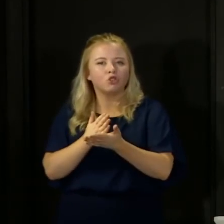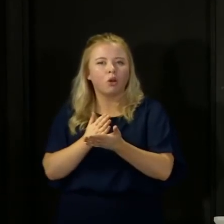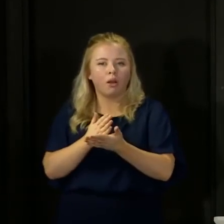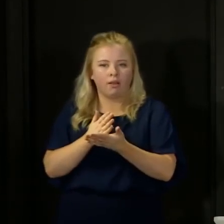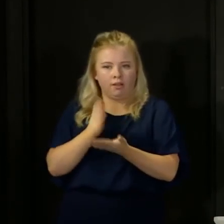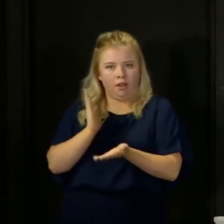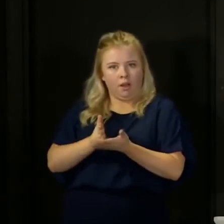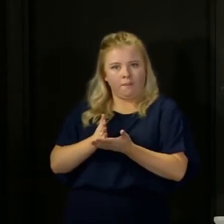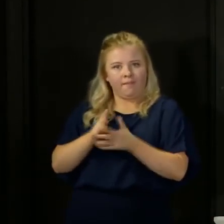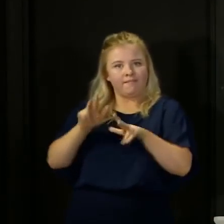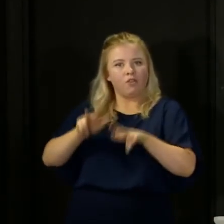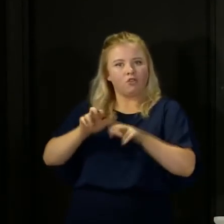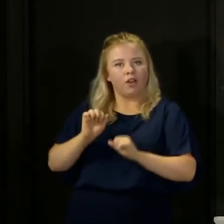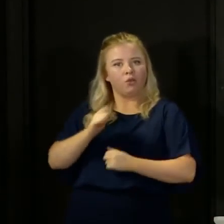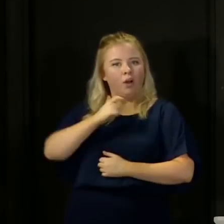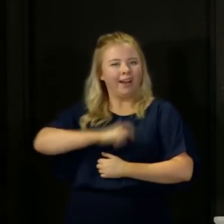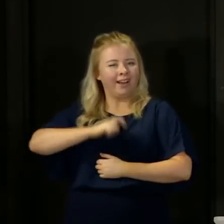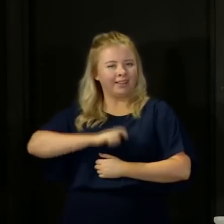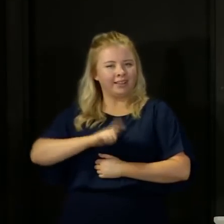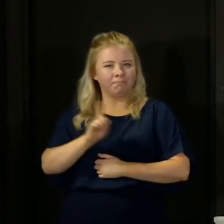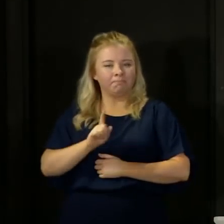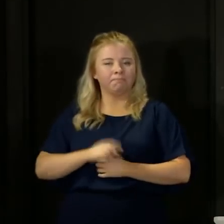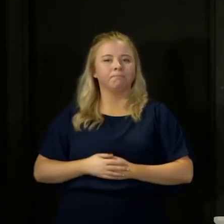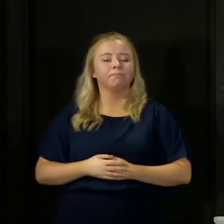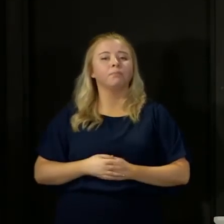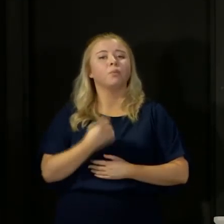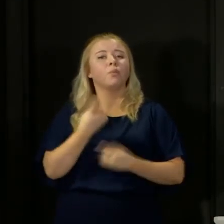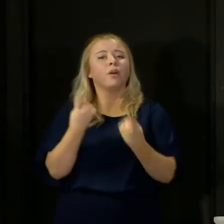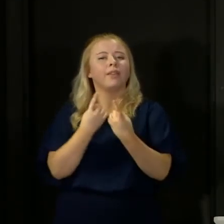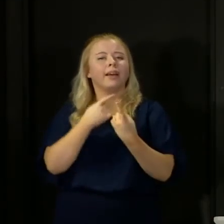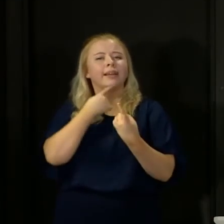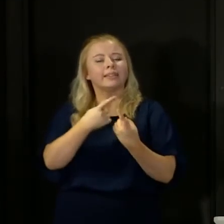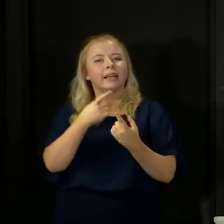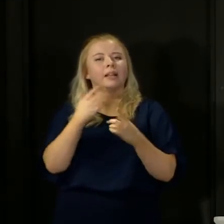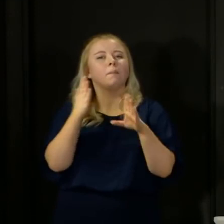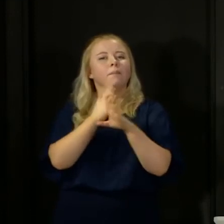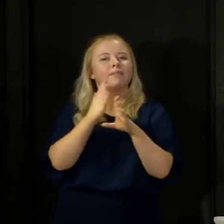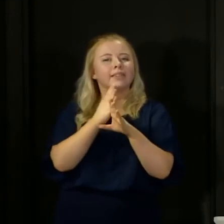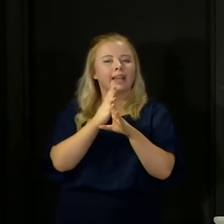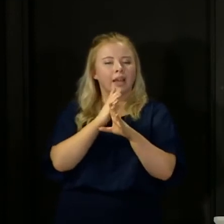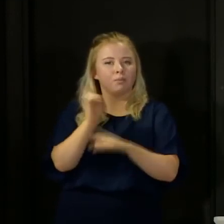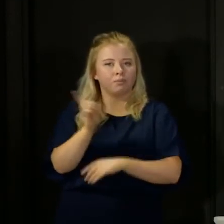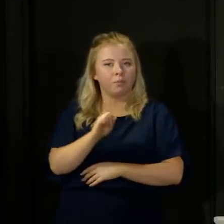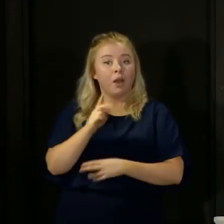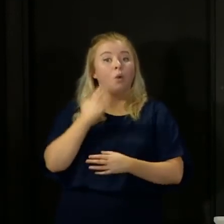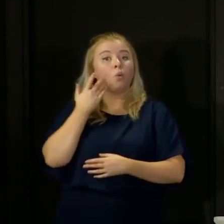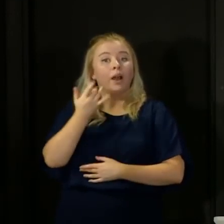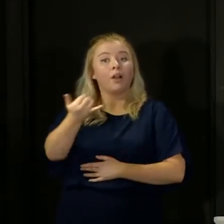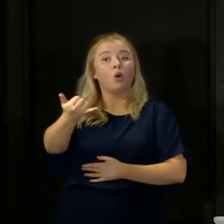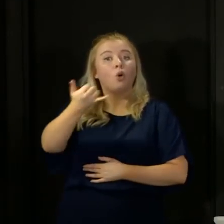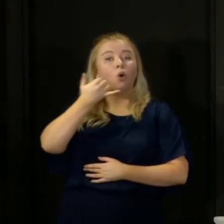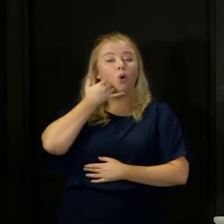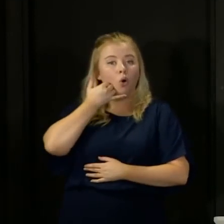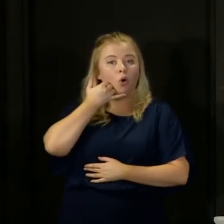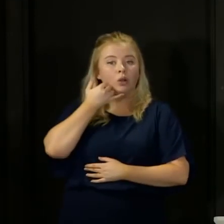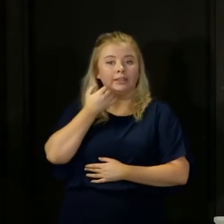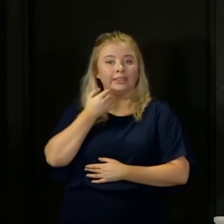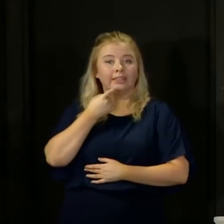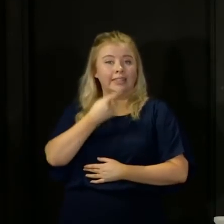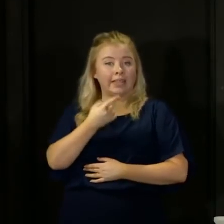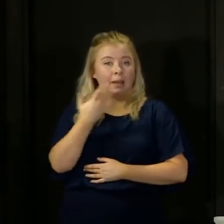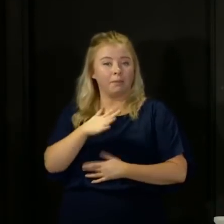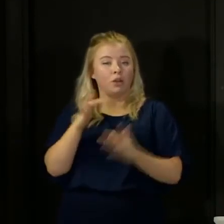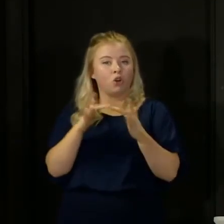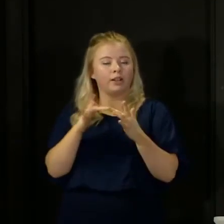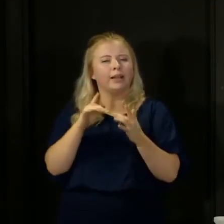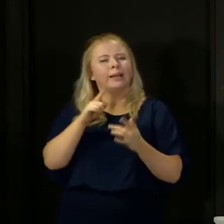and such like. One of the things which is, I accept about privacy rather than security, is when you are called to say you've been in contact, and this is